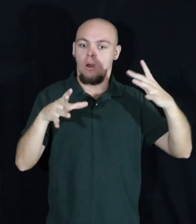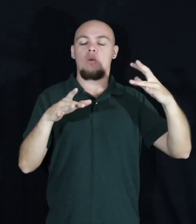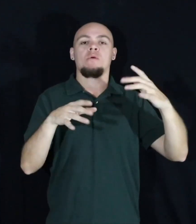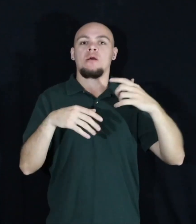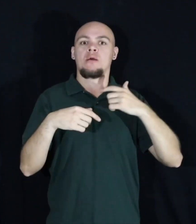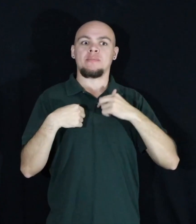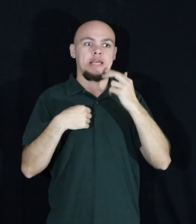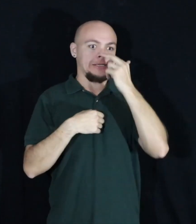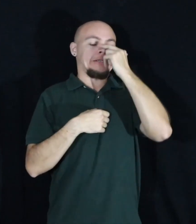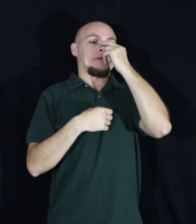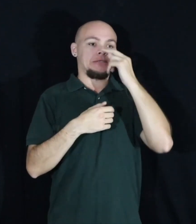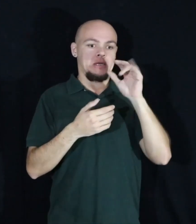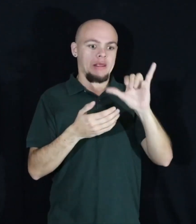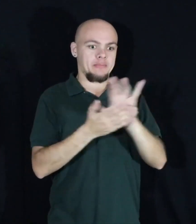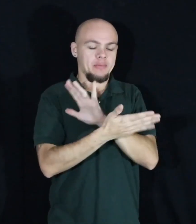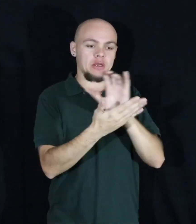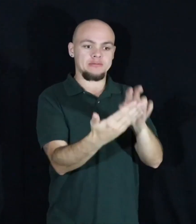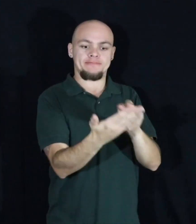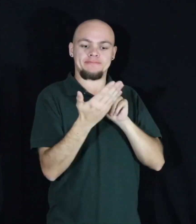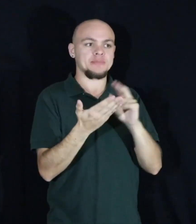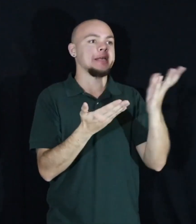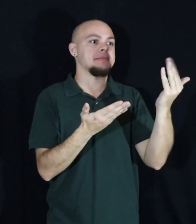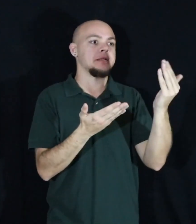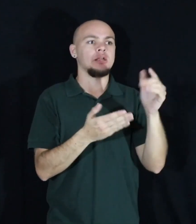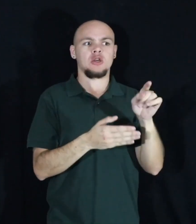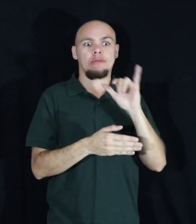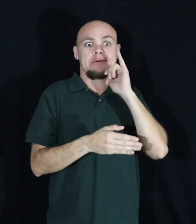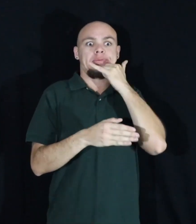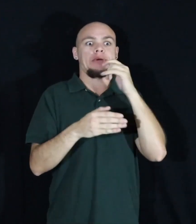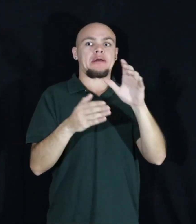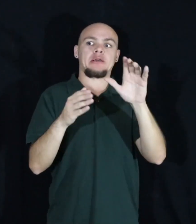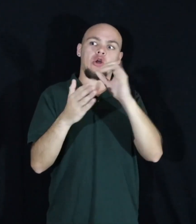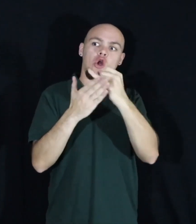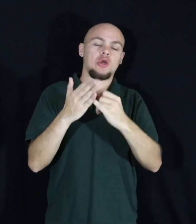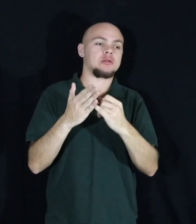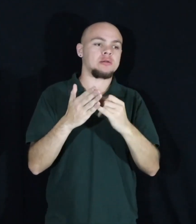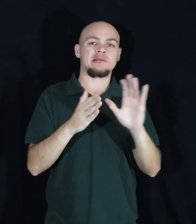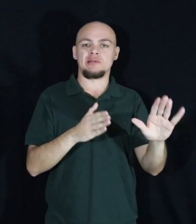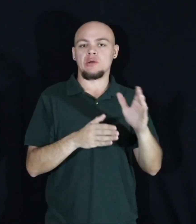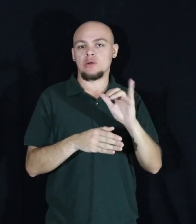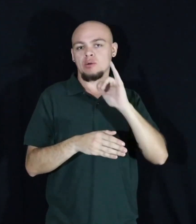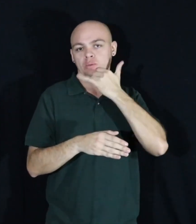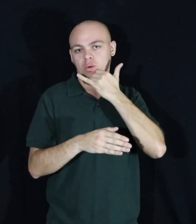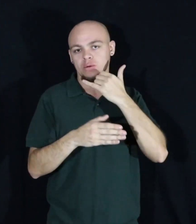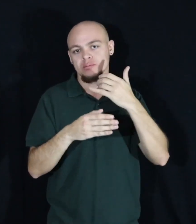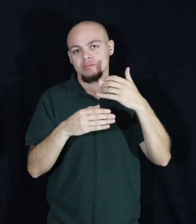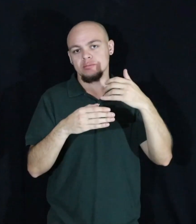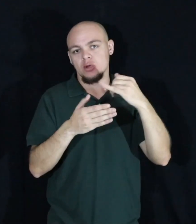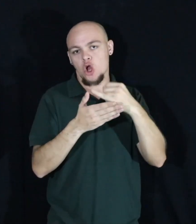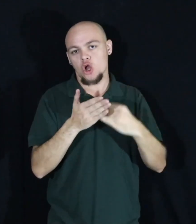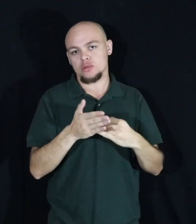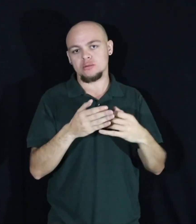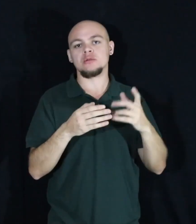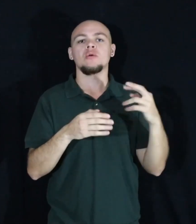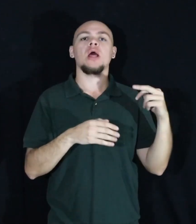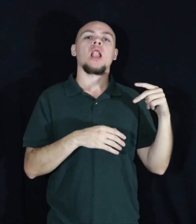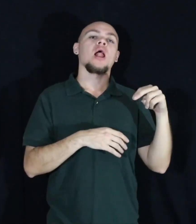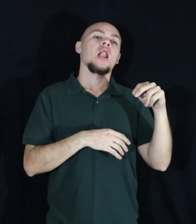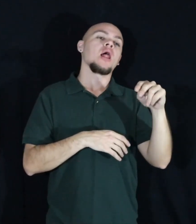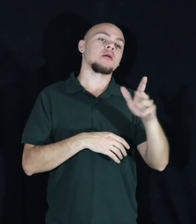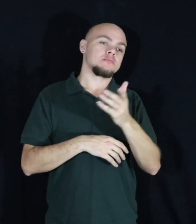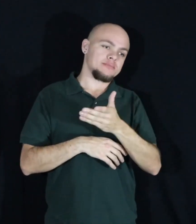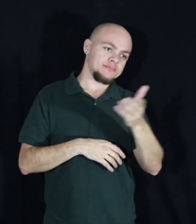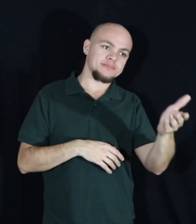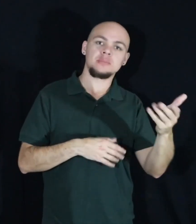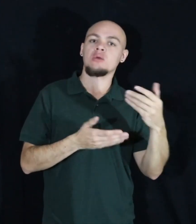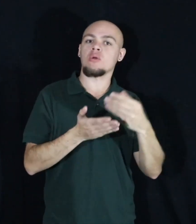epic nerd. I looked at that piece of paper and I said, come along, you're in the wrong gallery. She'd actually walked into the wrong gallery, luckily for me. So we strode across the road and we made